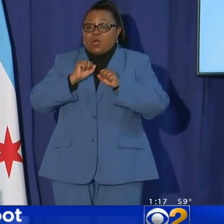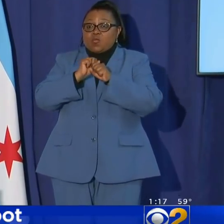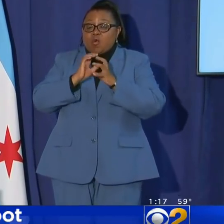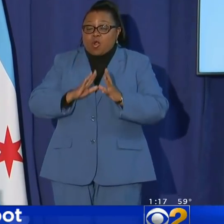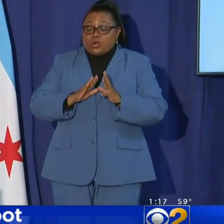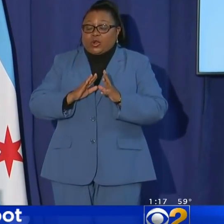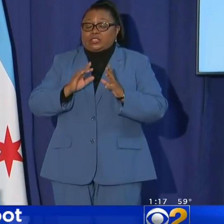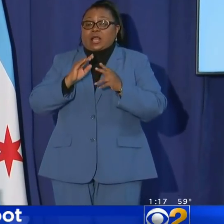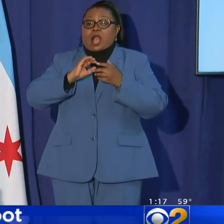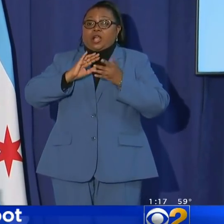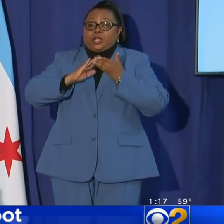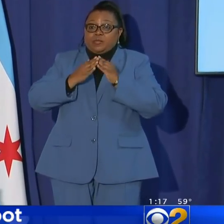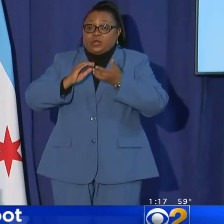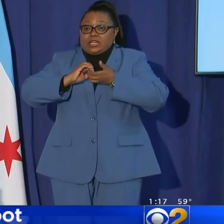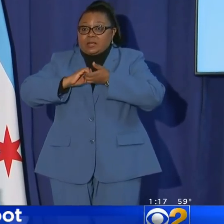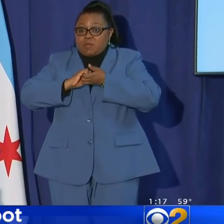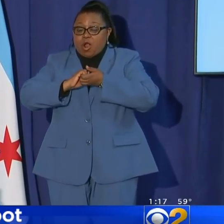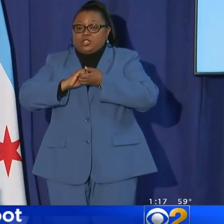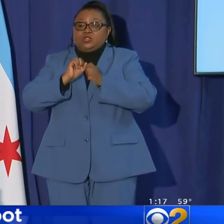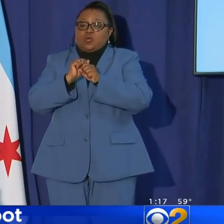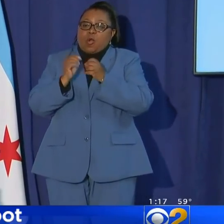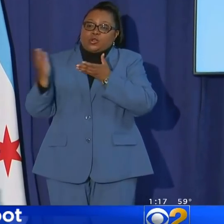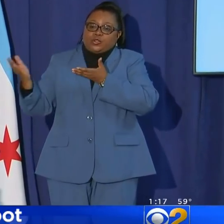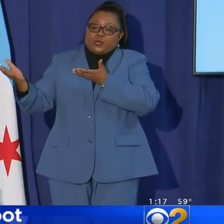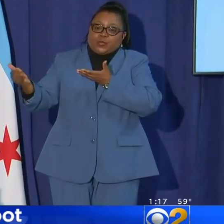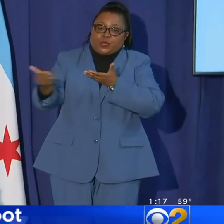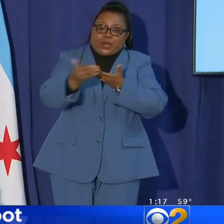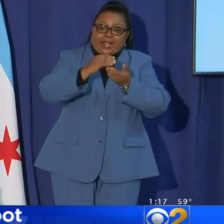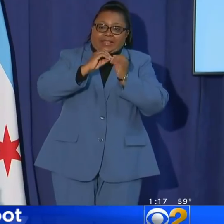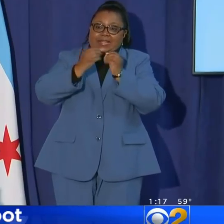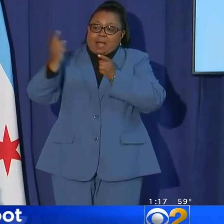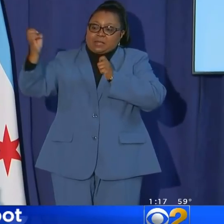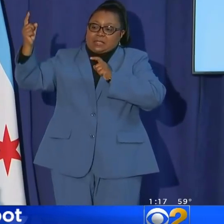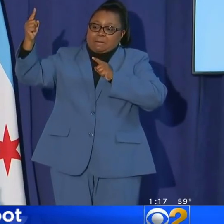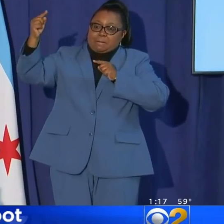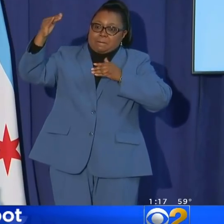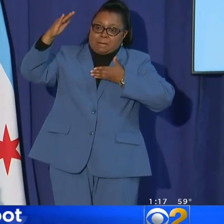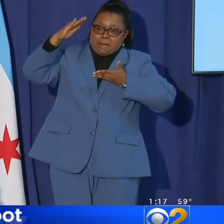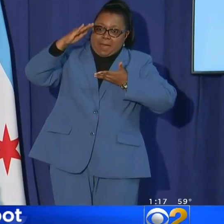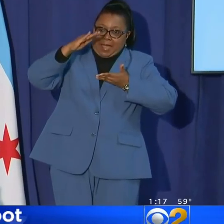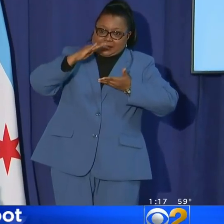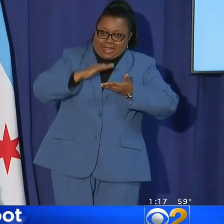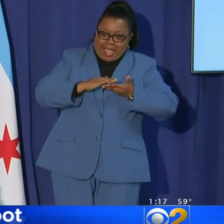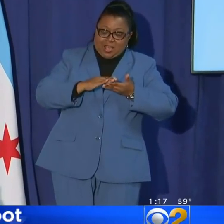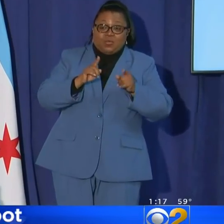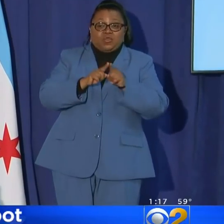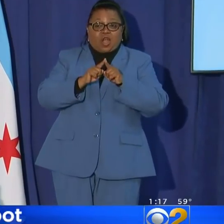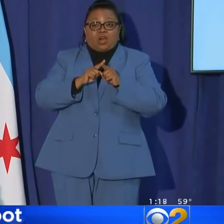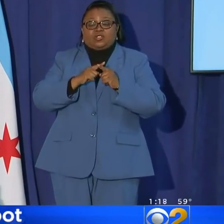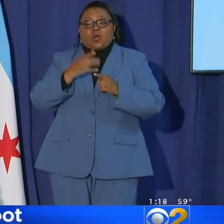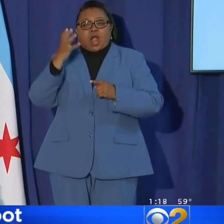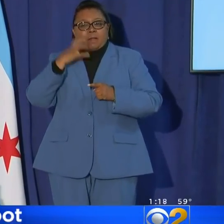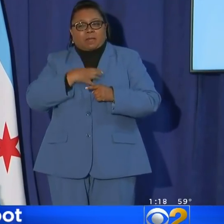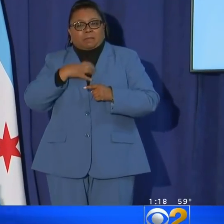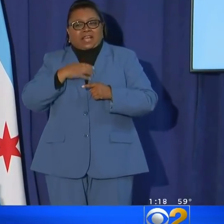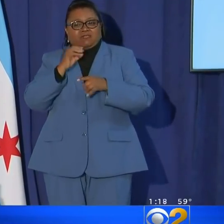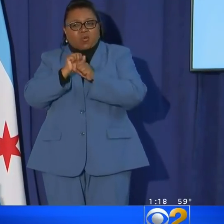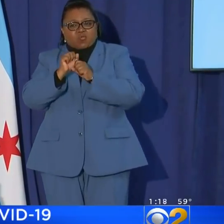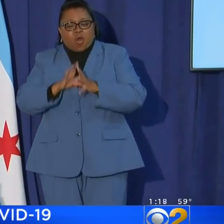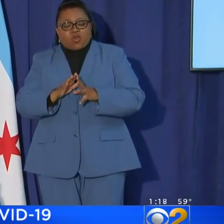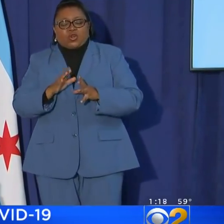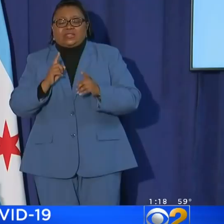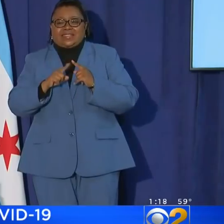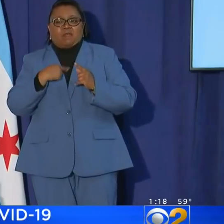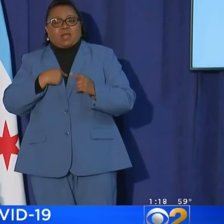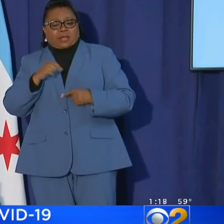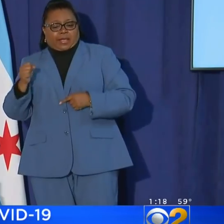our community partners, to work to bring the numbers back down. We also heard complaints from workers that